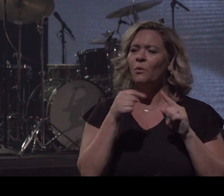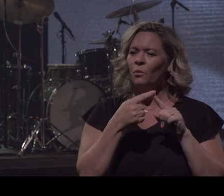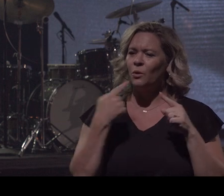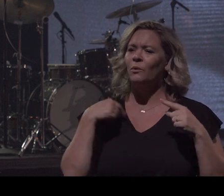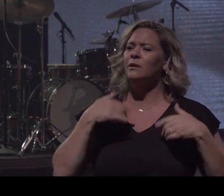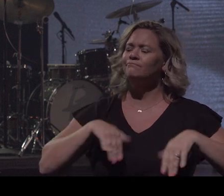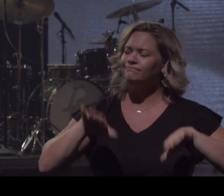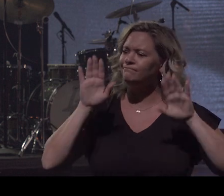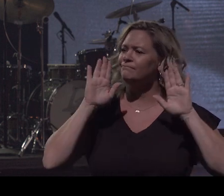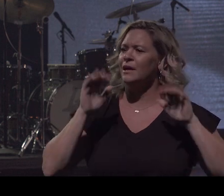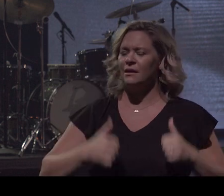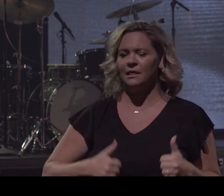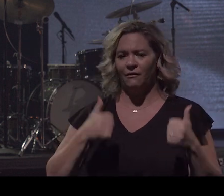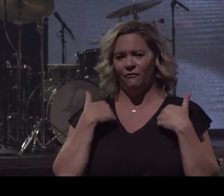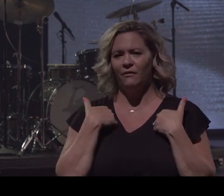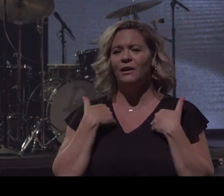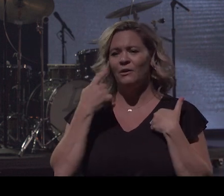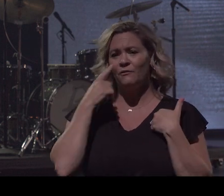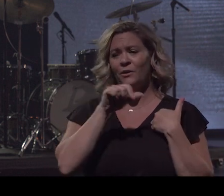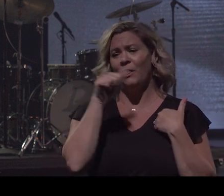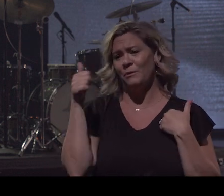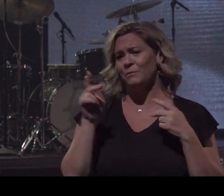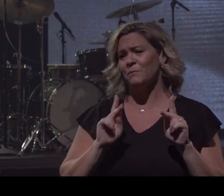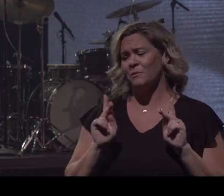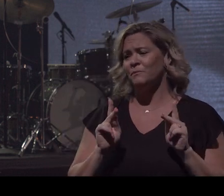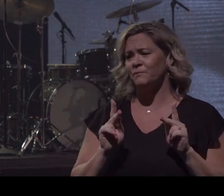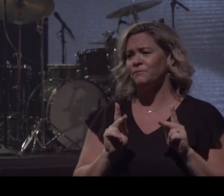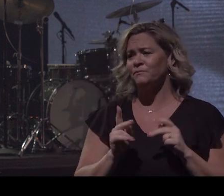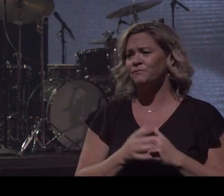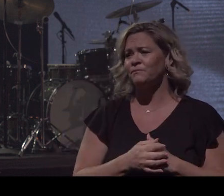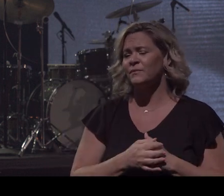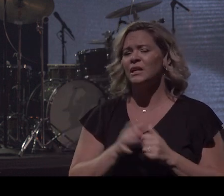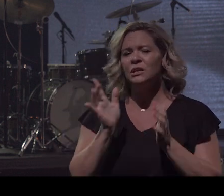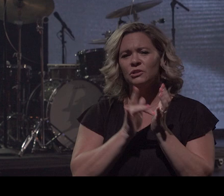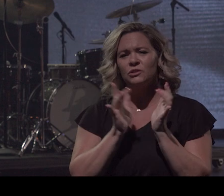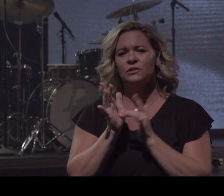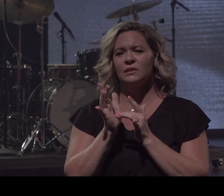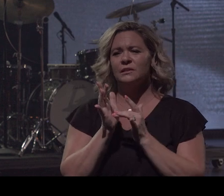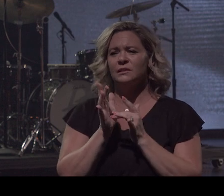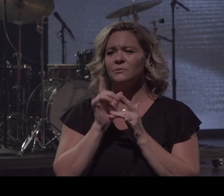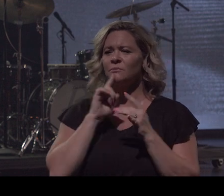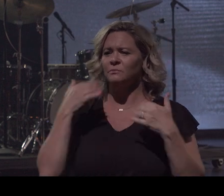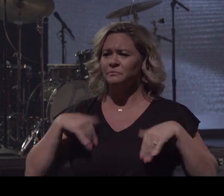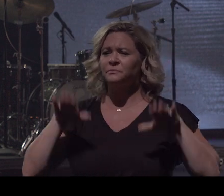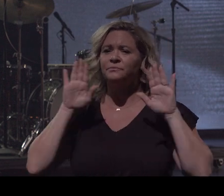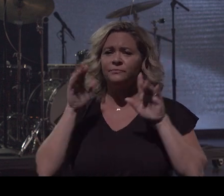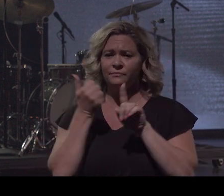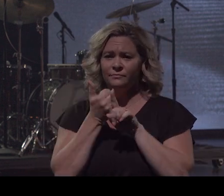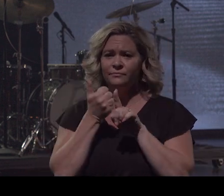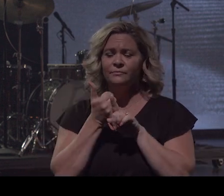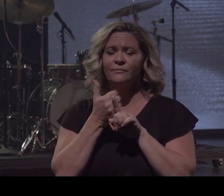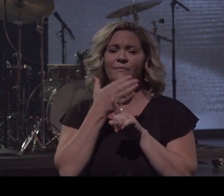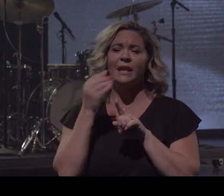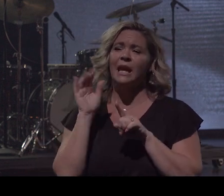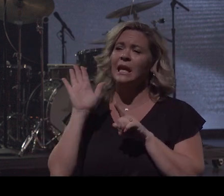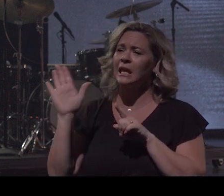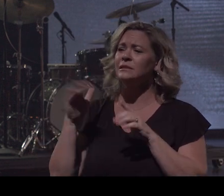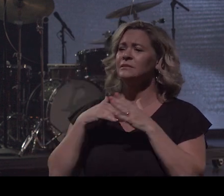our life for other people see Jesus sacrificed himself and his comfort so that we